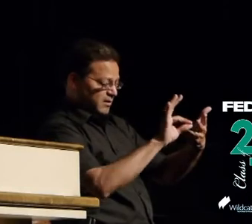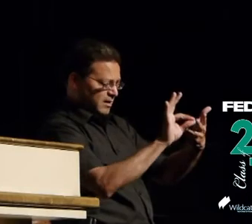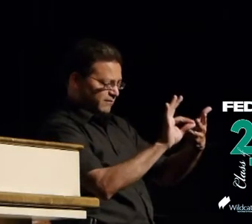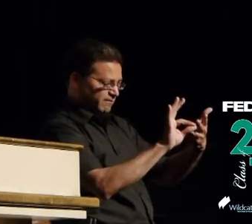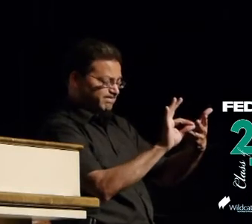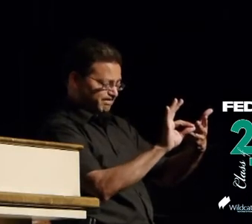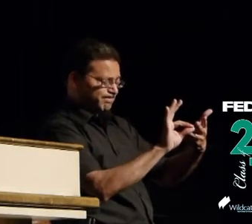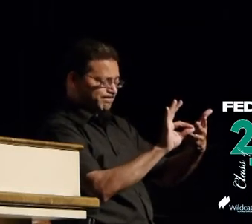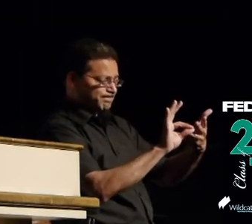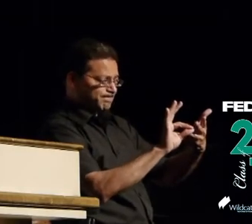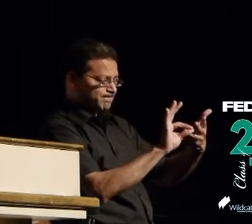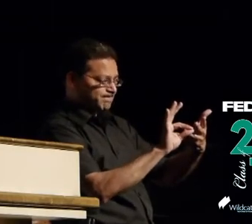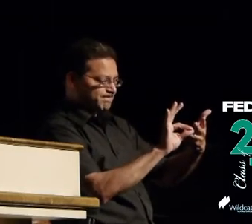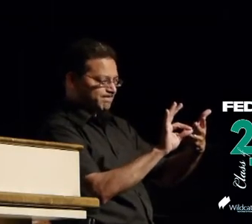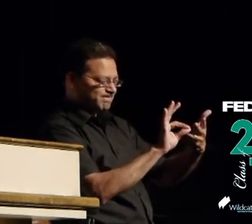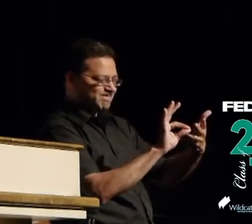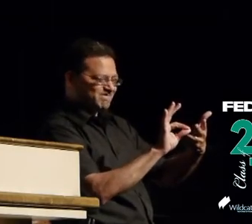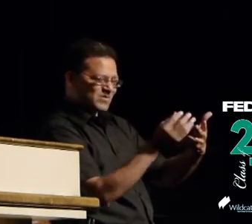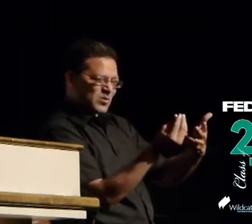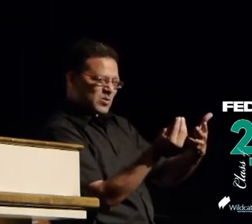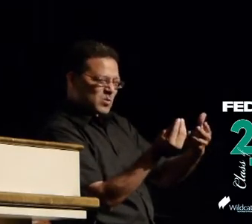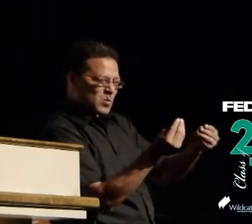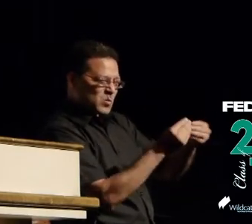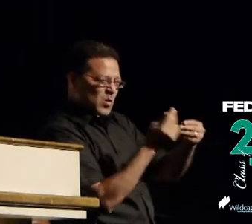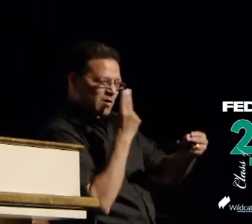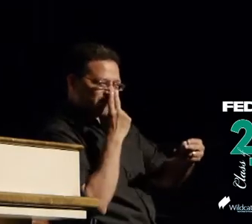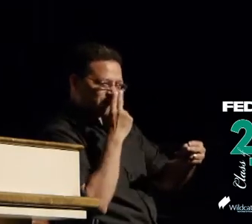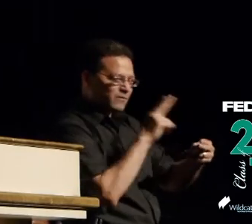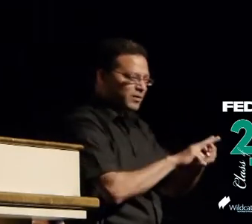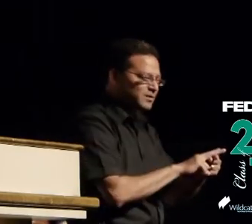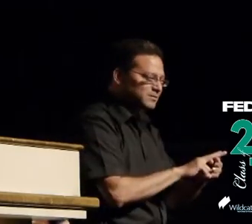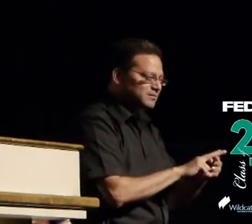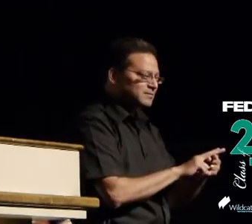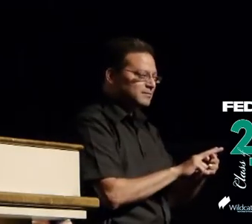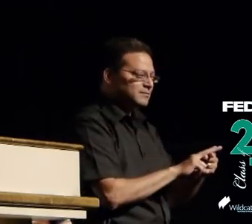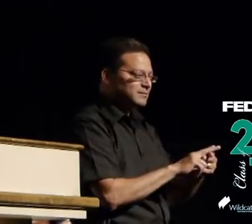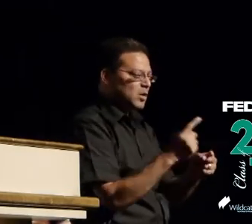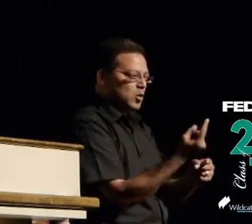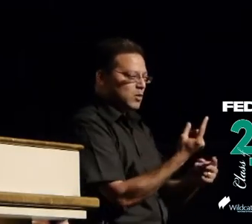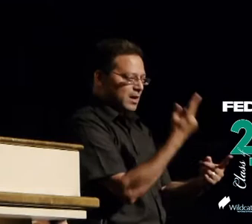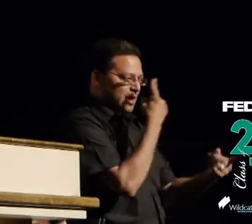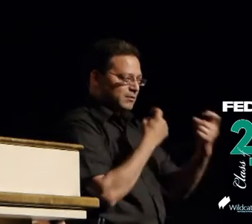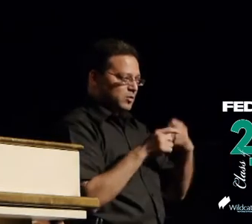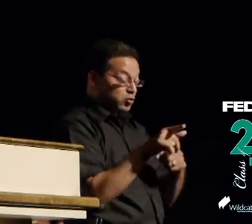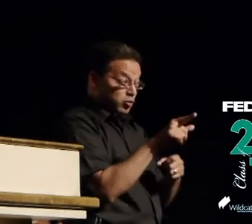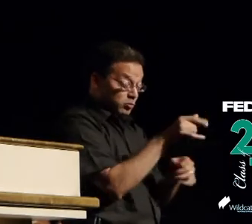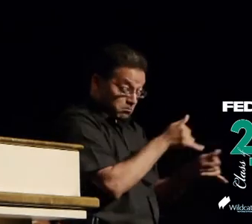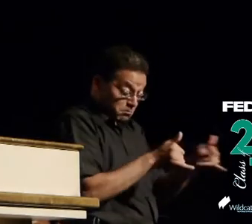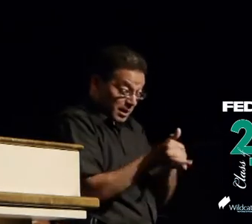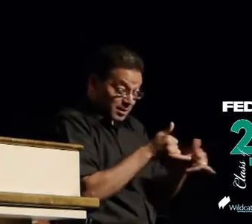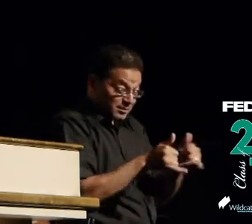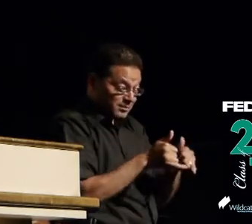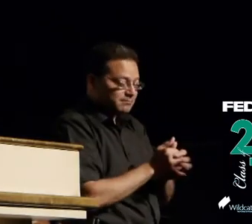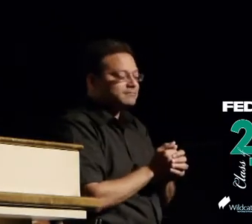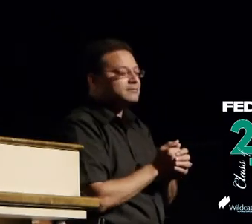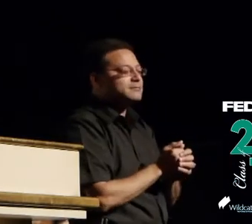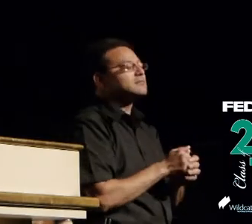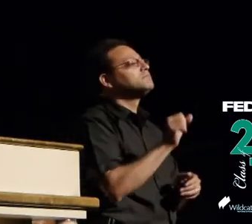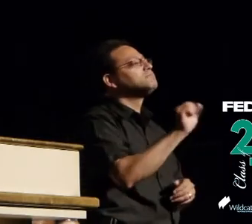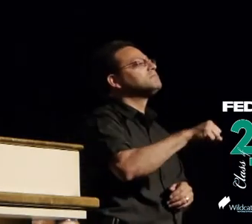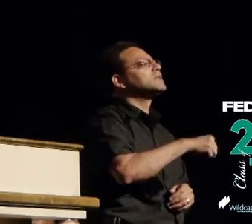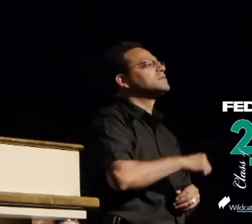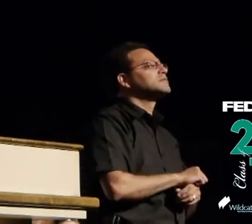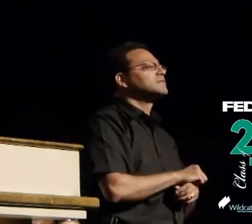more fun so everyone asked me at these events did you play so yes I did